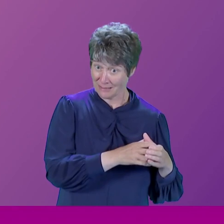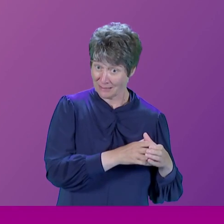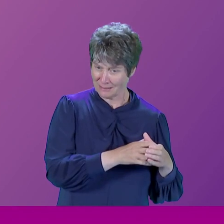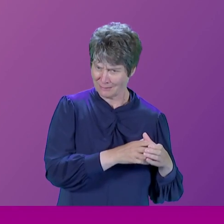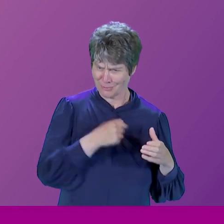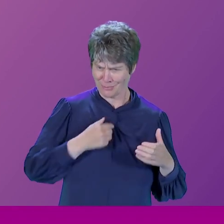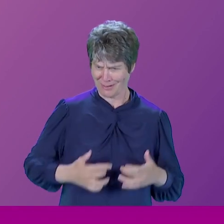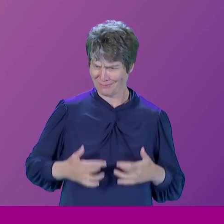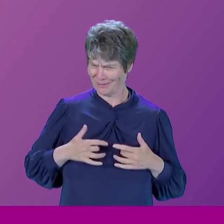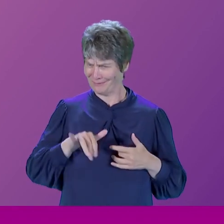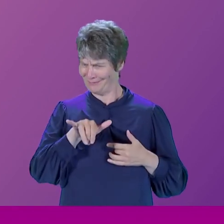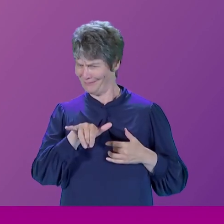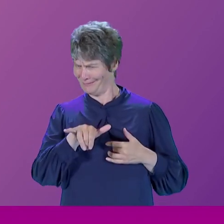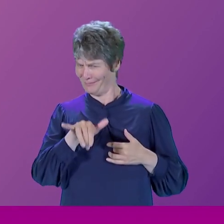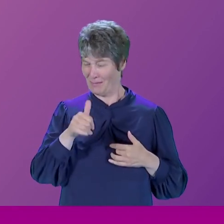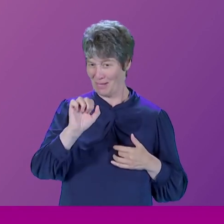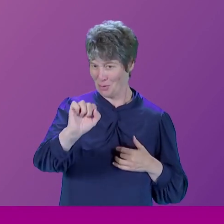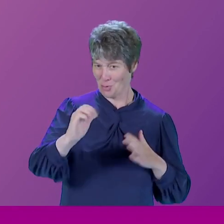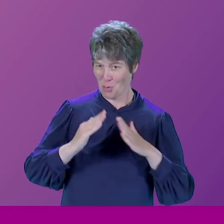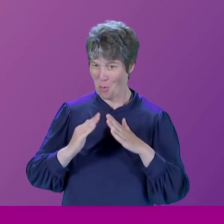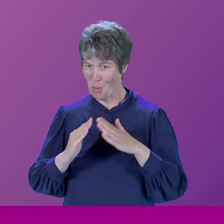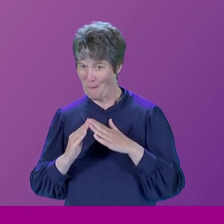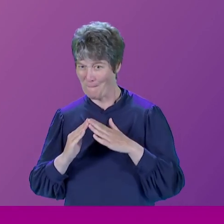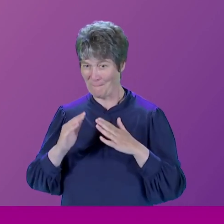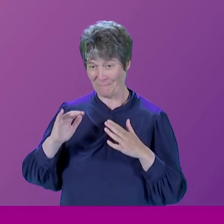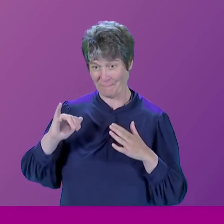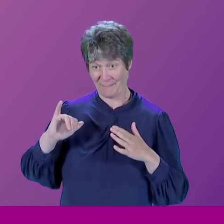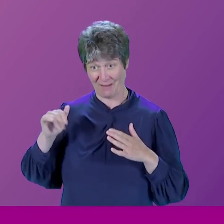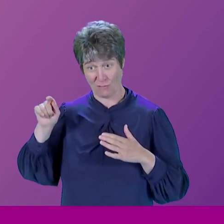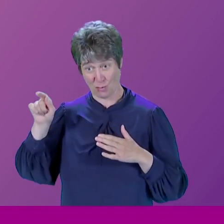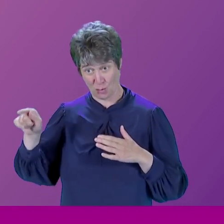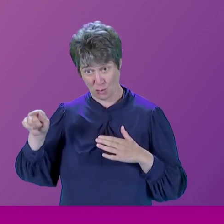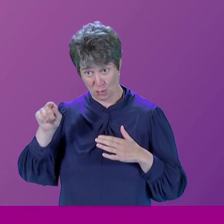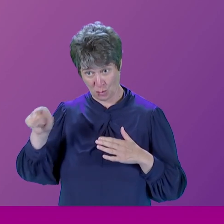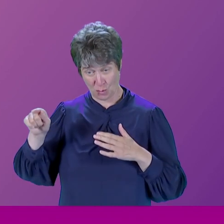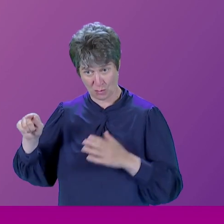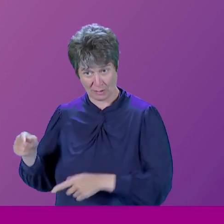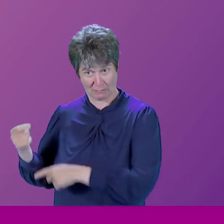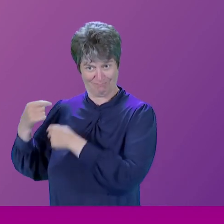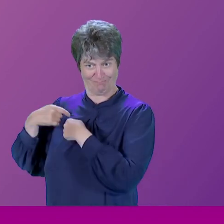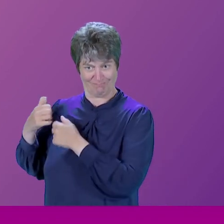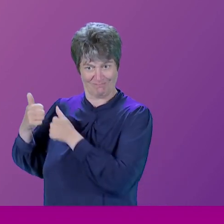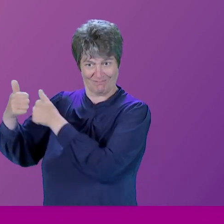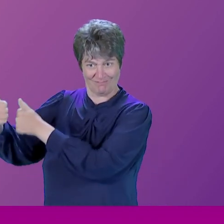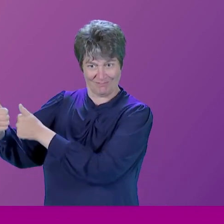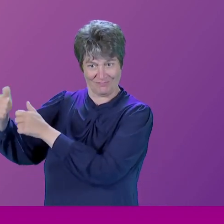political debates at home when you put your colours to the mast of the Conservative Party?